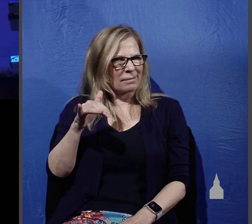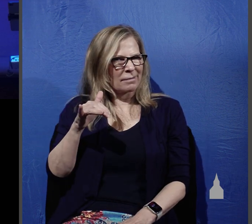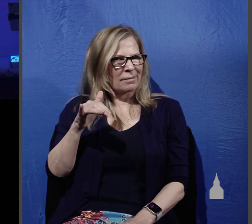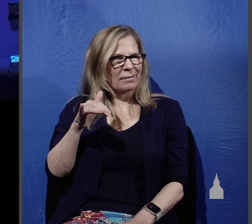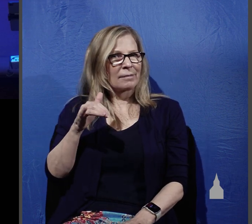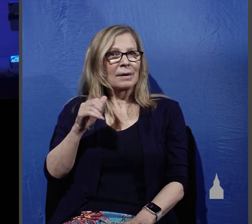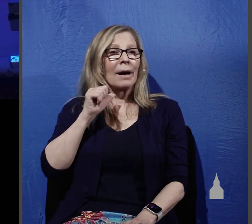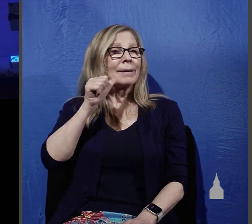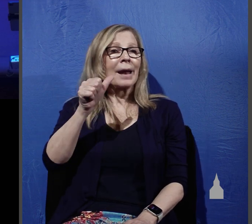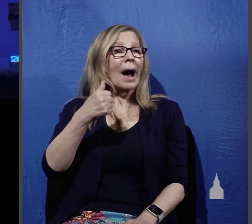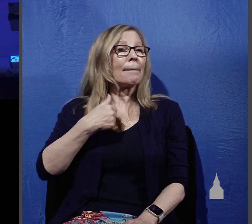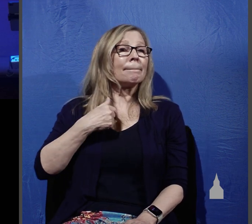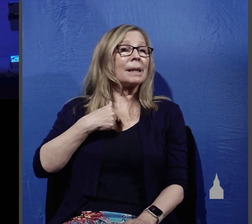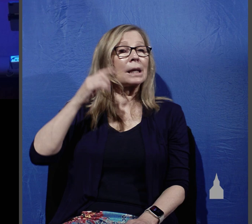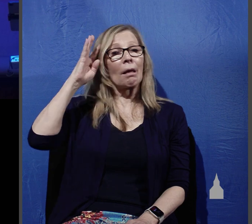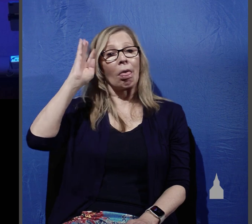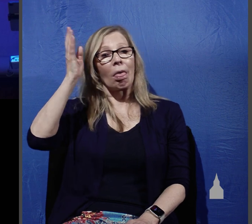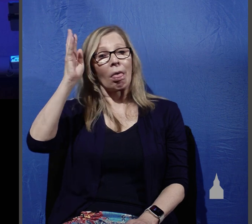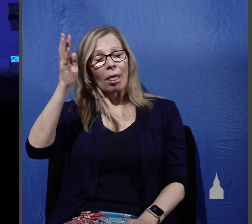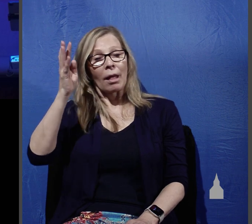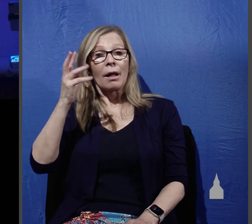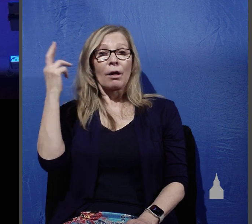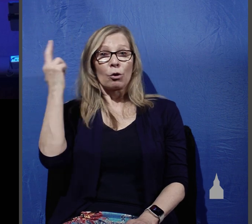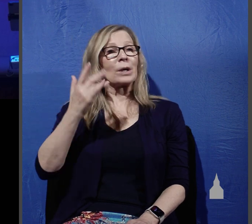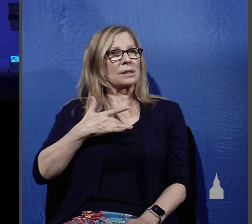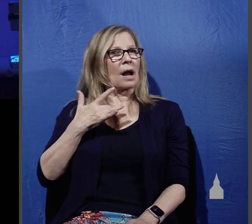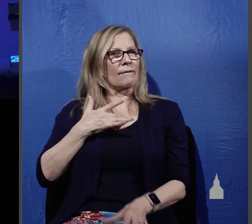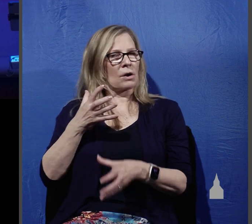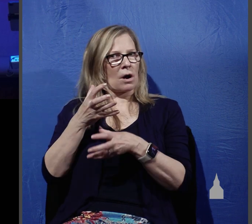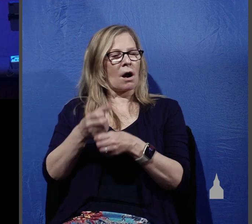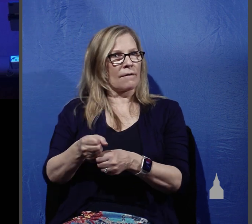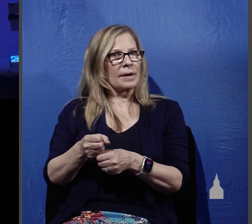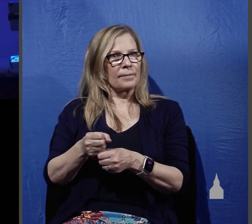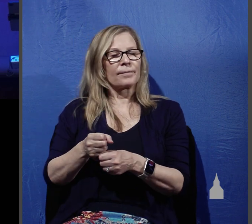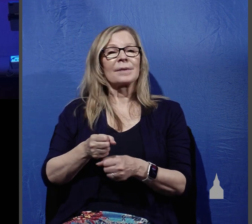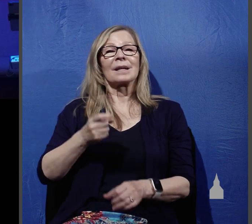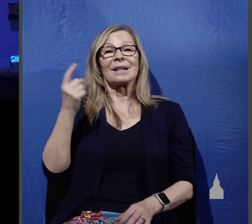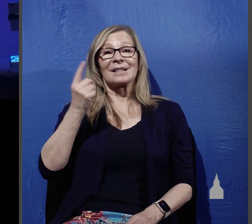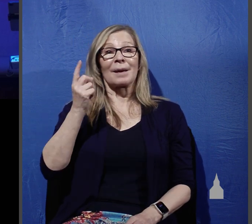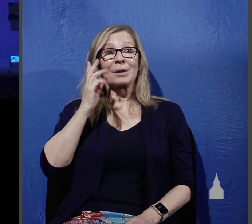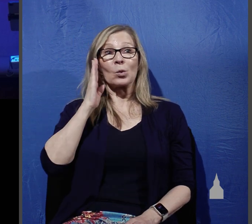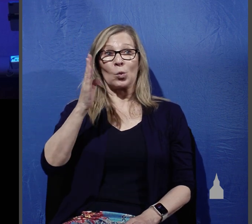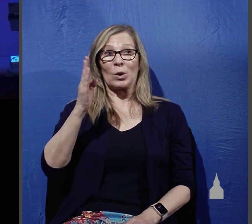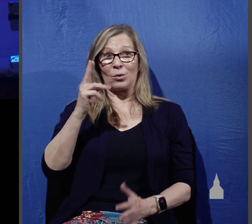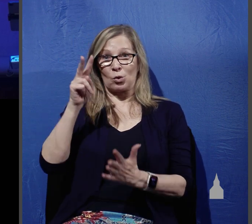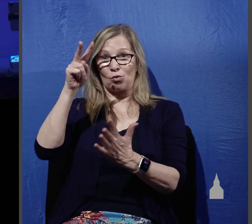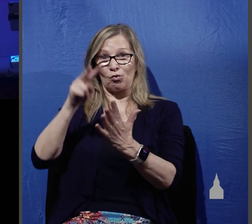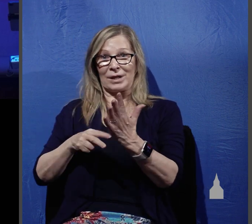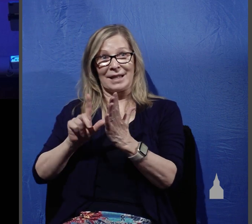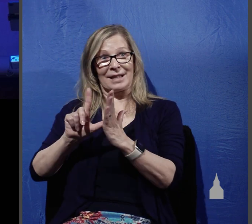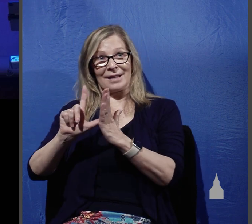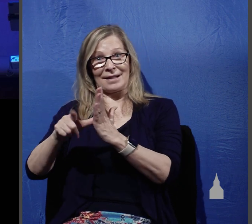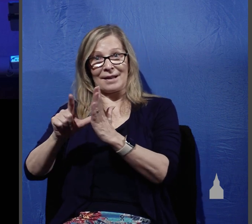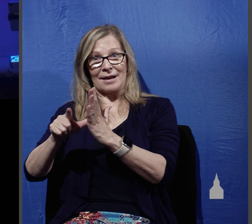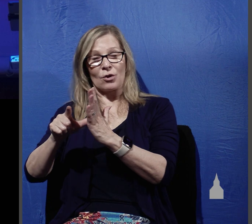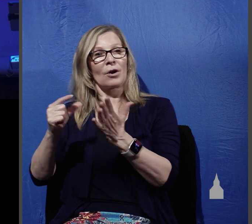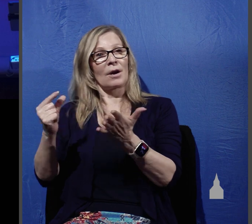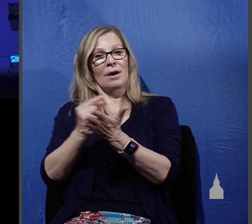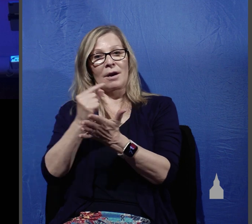is not speculation the reason I can say this is because of something we will read later on in the gospel of